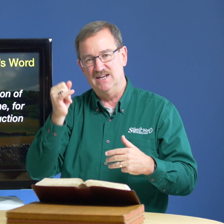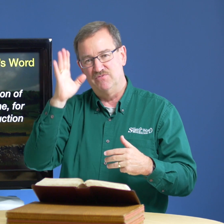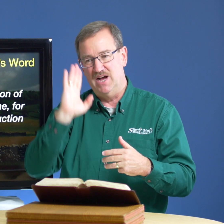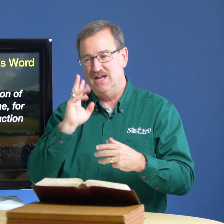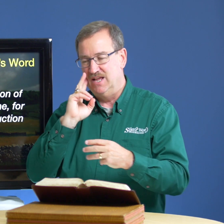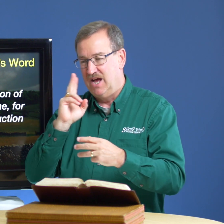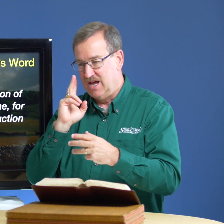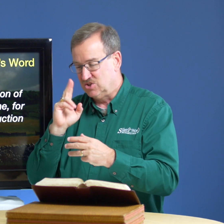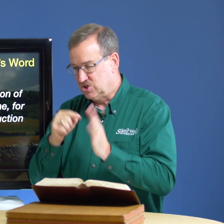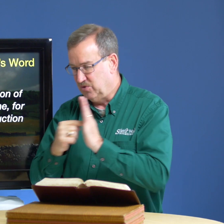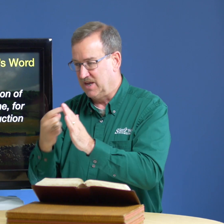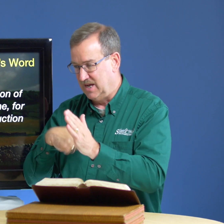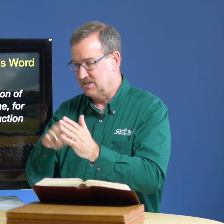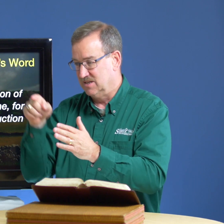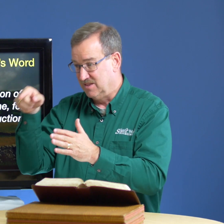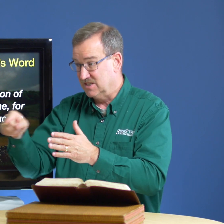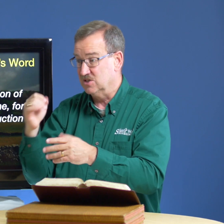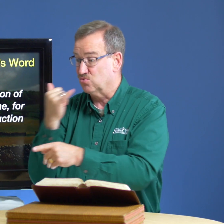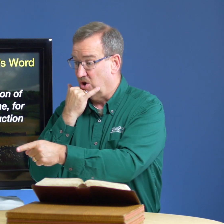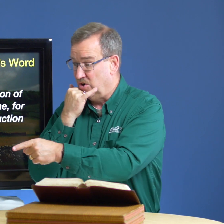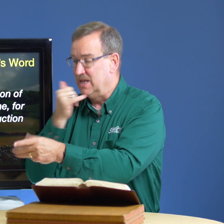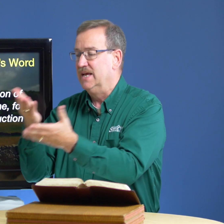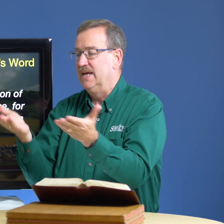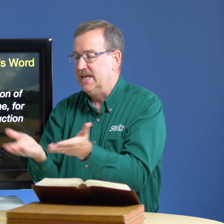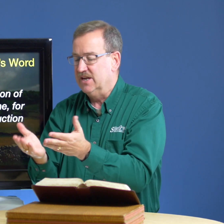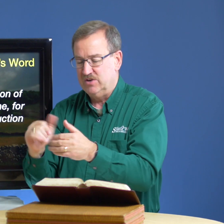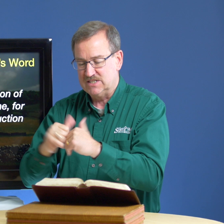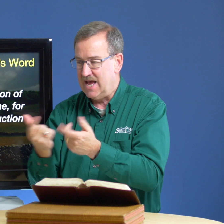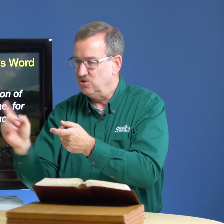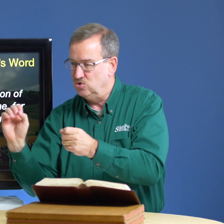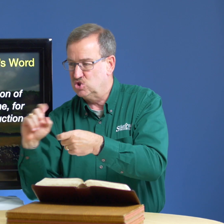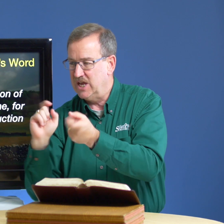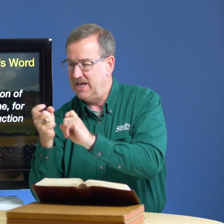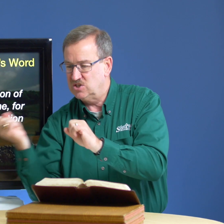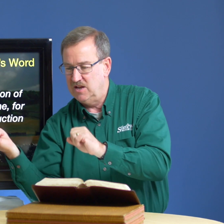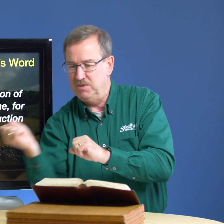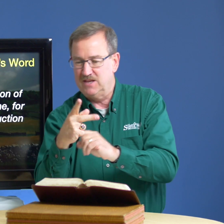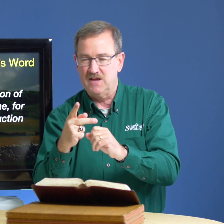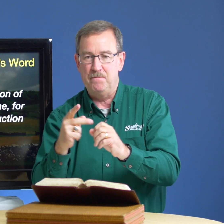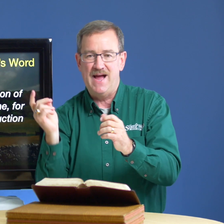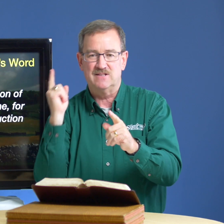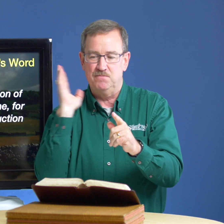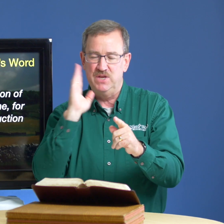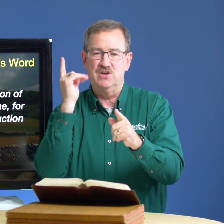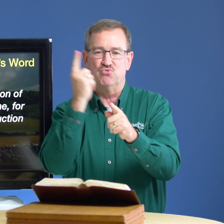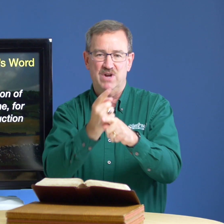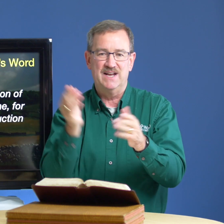of god showing us this is wrong here is how you change and be come back to being right